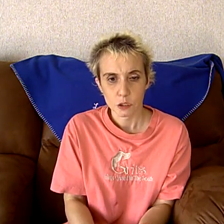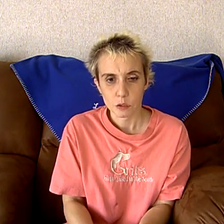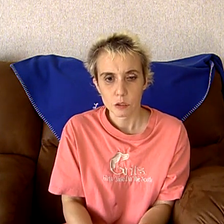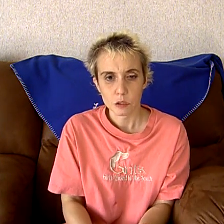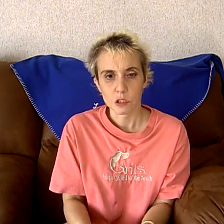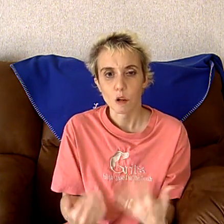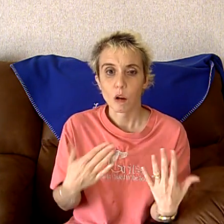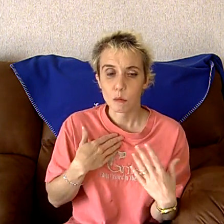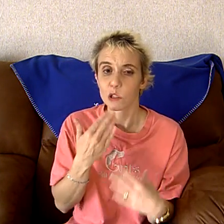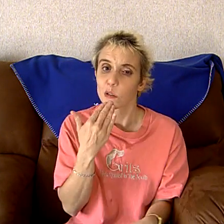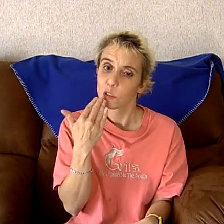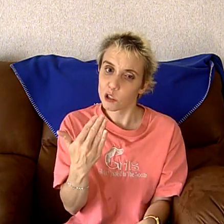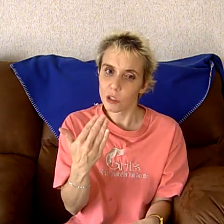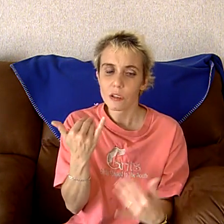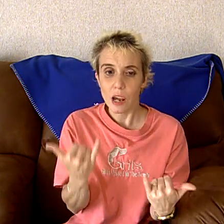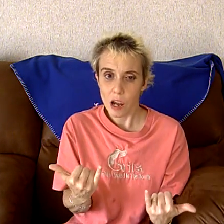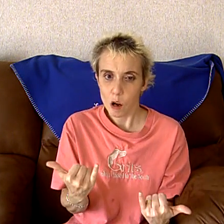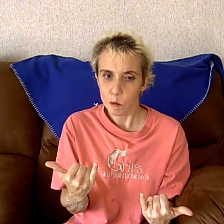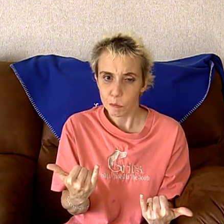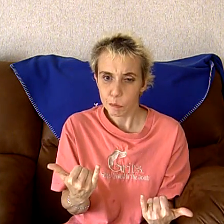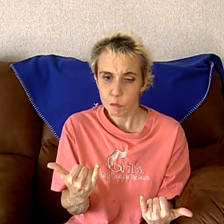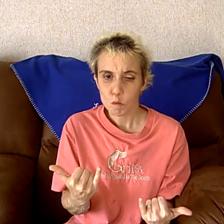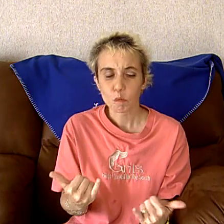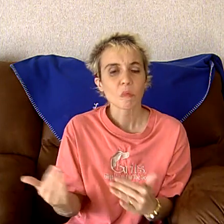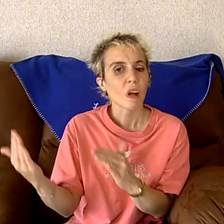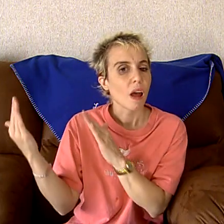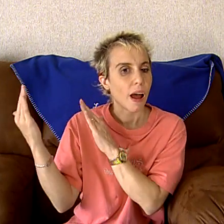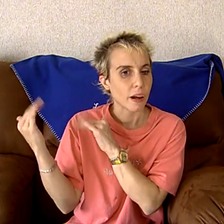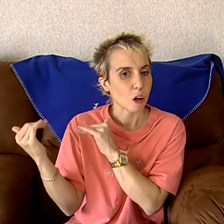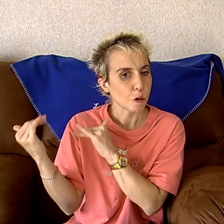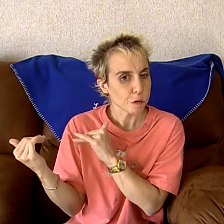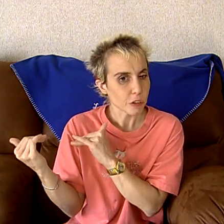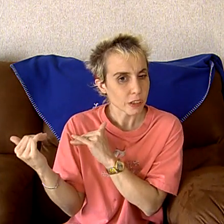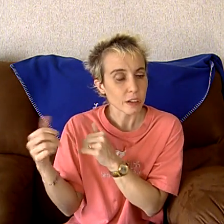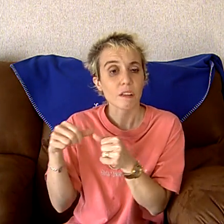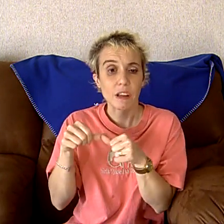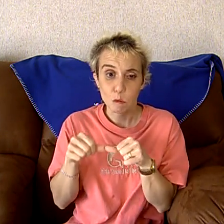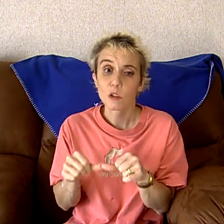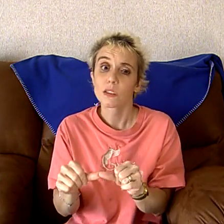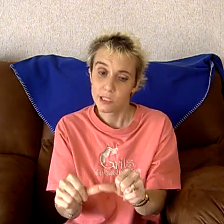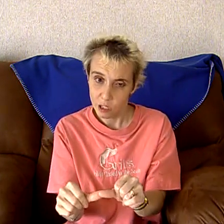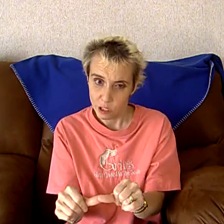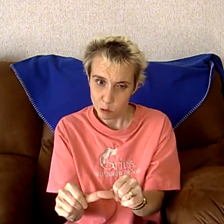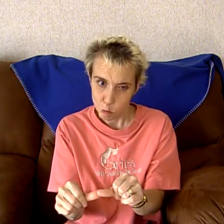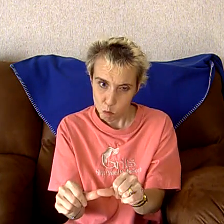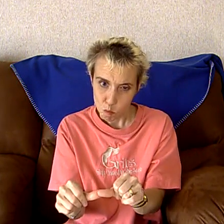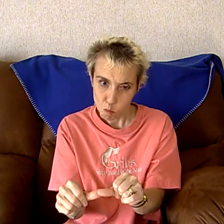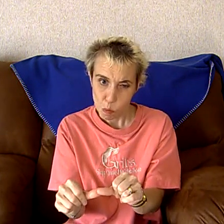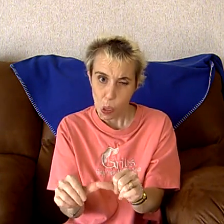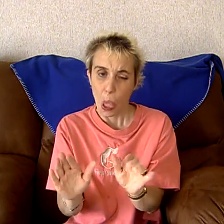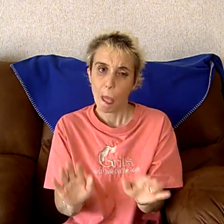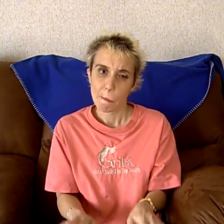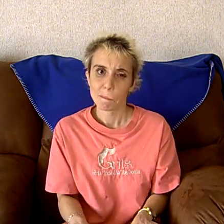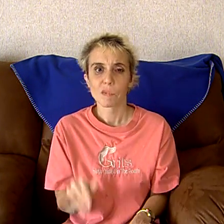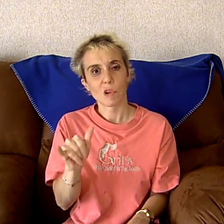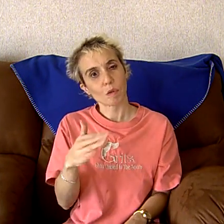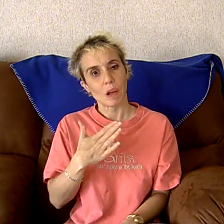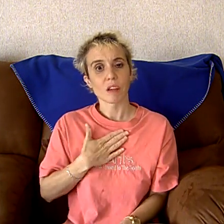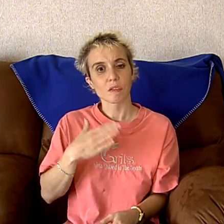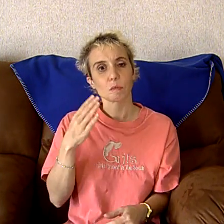So, I'm doing good now. And hopefully, that will continue. So, that's